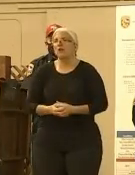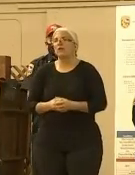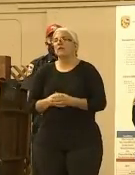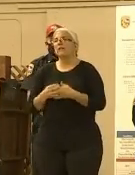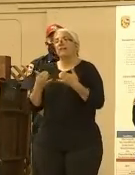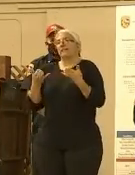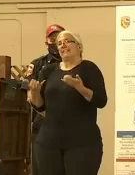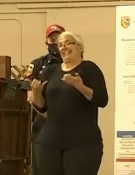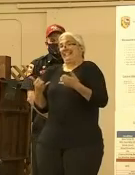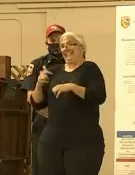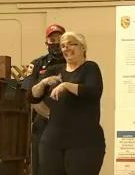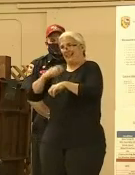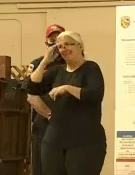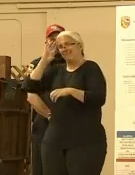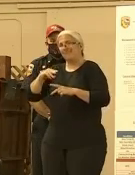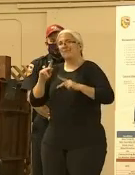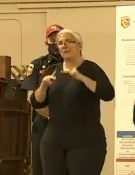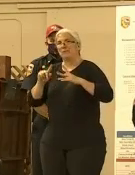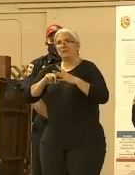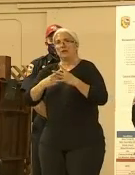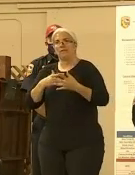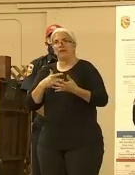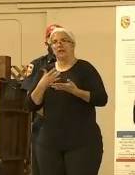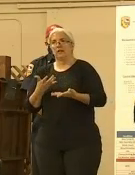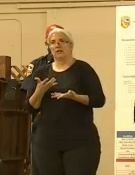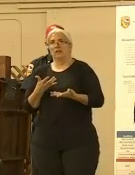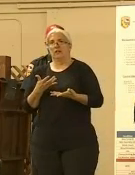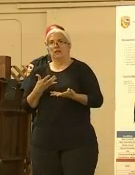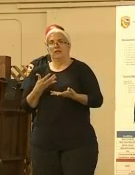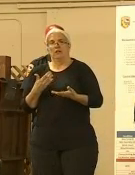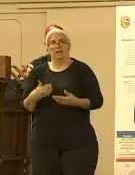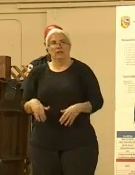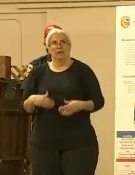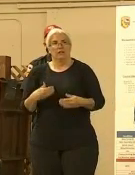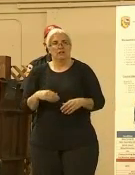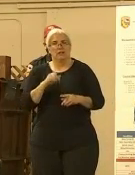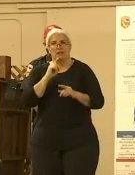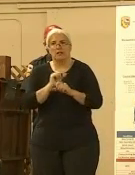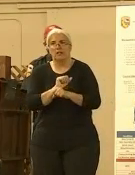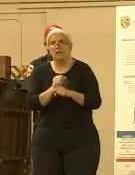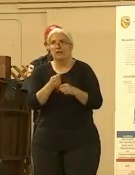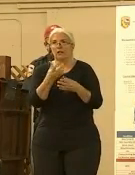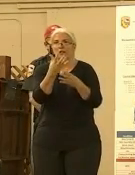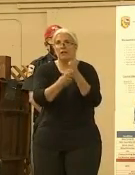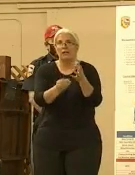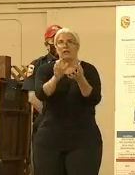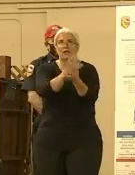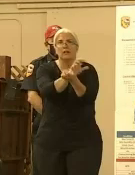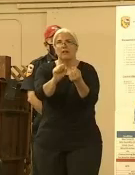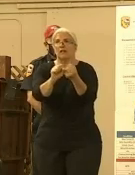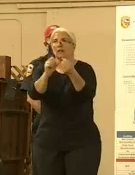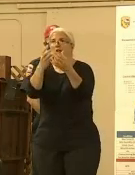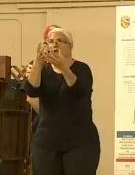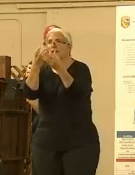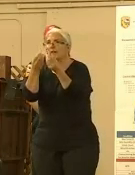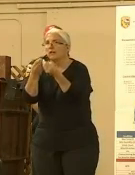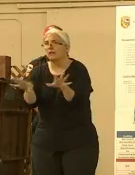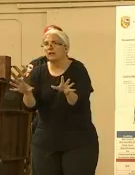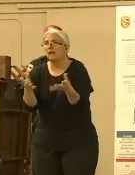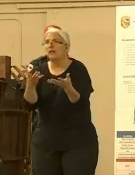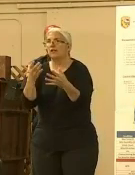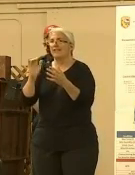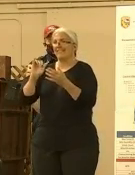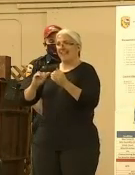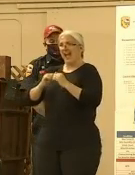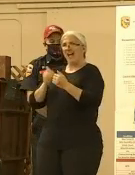as a community, when we start to realize the aftereffects of the fire and the impact that's going to happen to our communities for a long time as